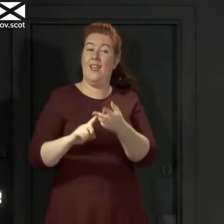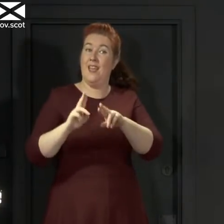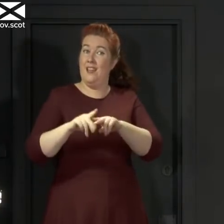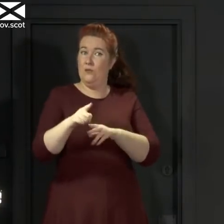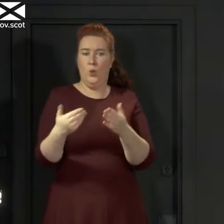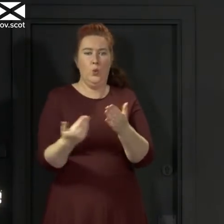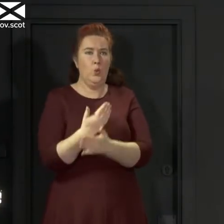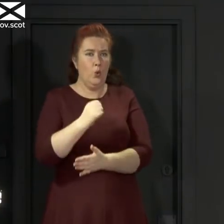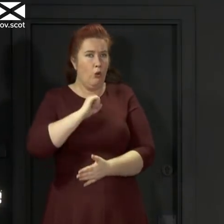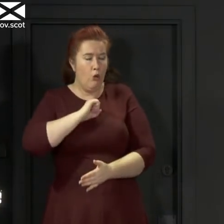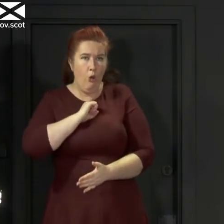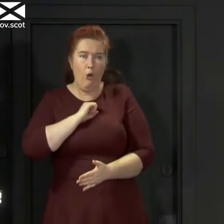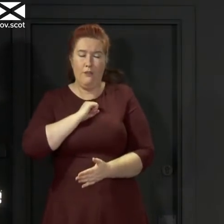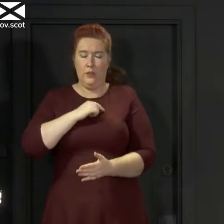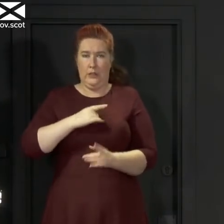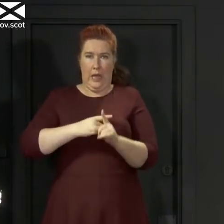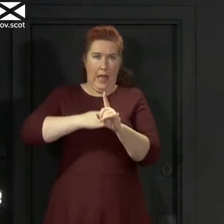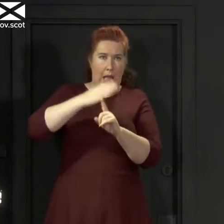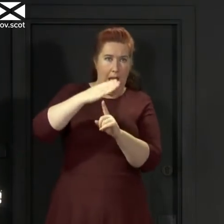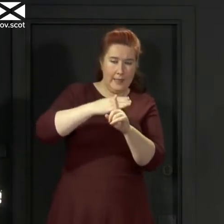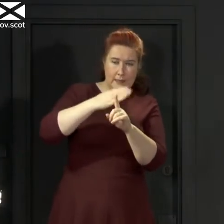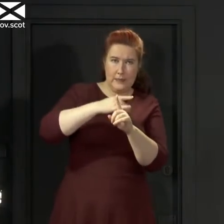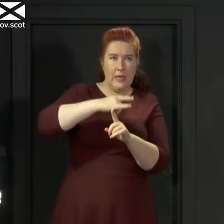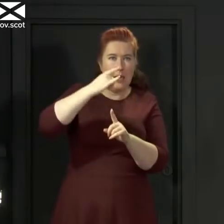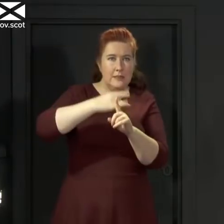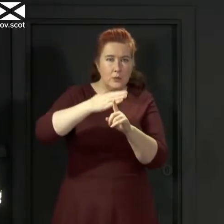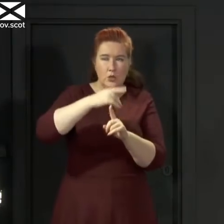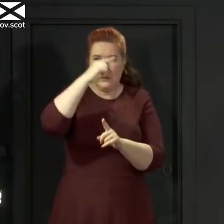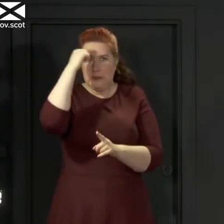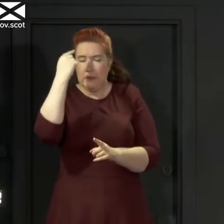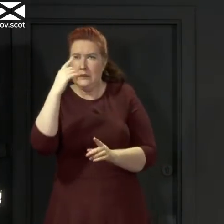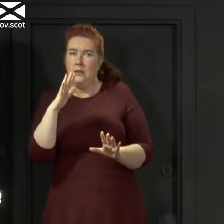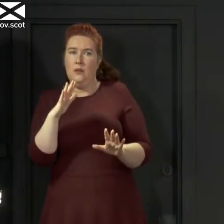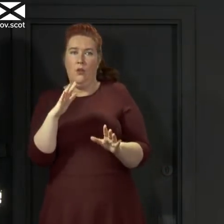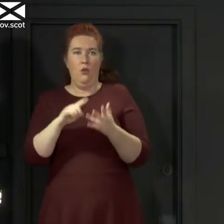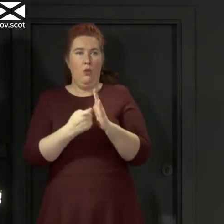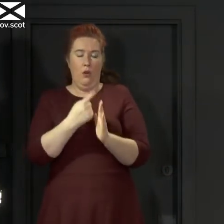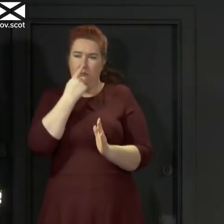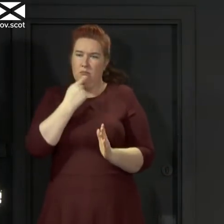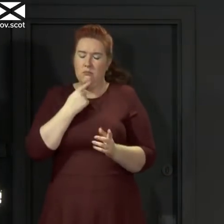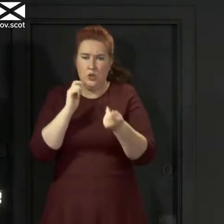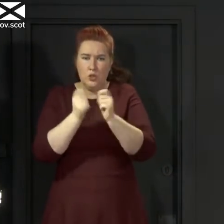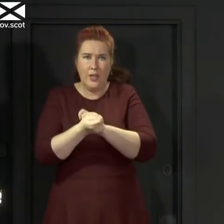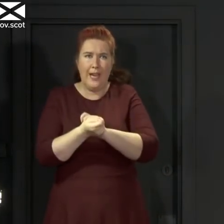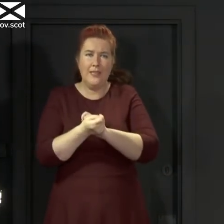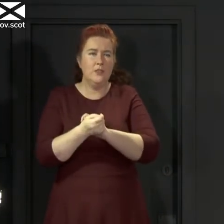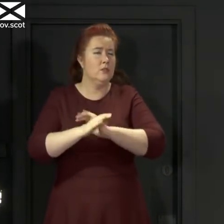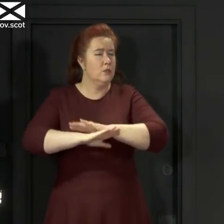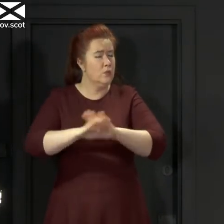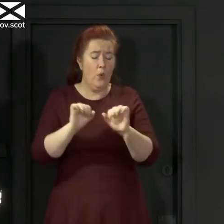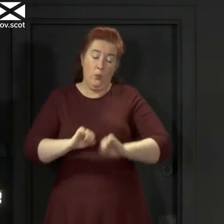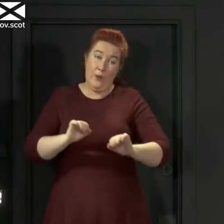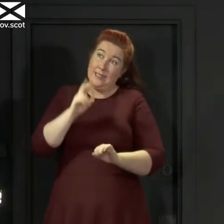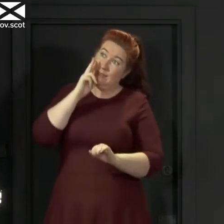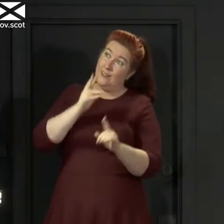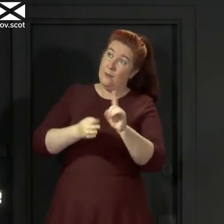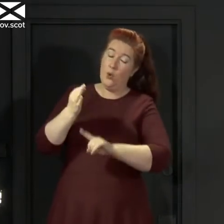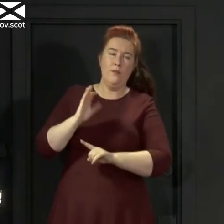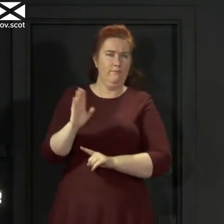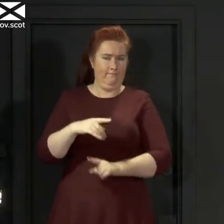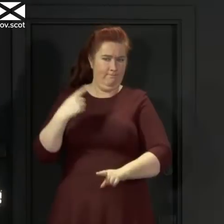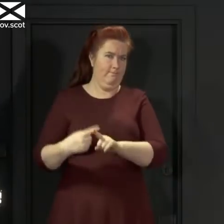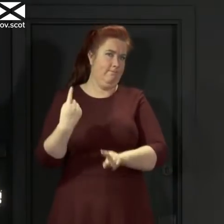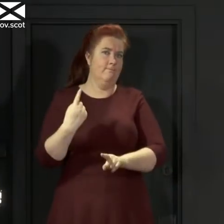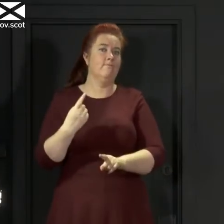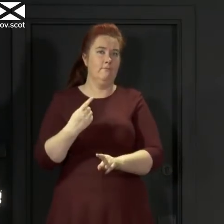cough, a fever or if you experience a loss of or change in your sense of taste or smell. Don't hang around to wait to see if you feel better. Do it straight